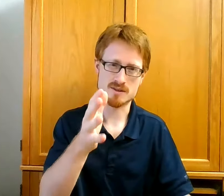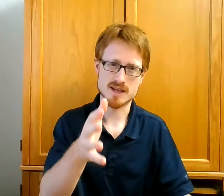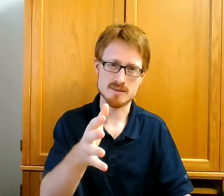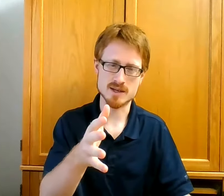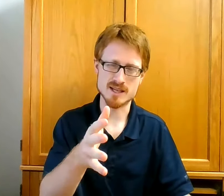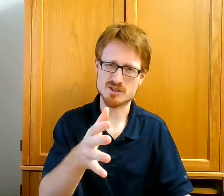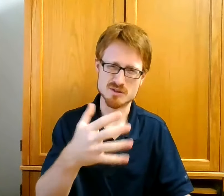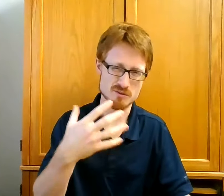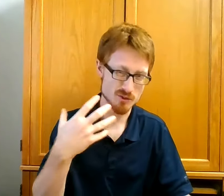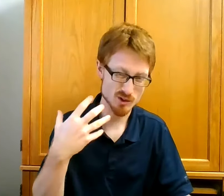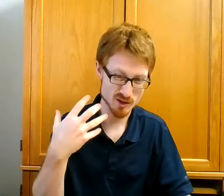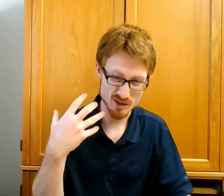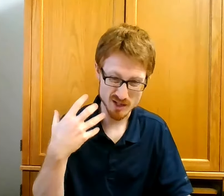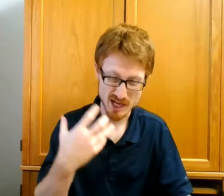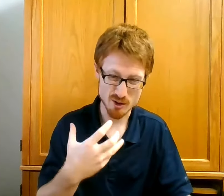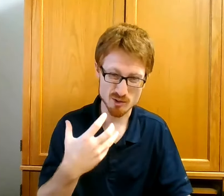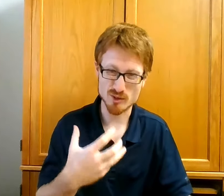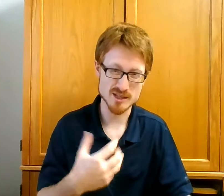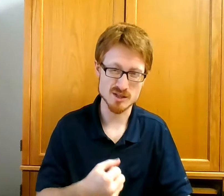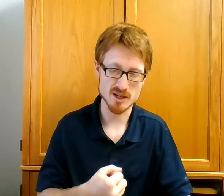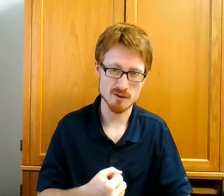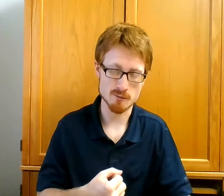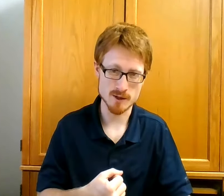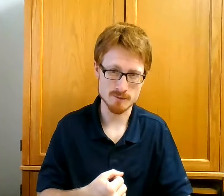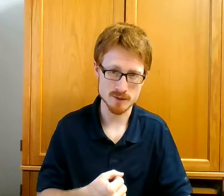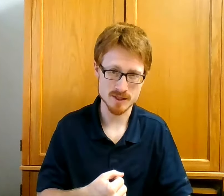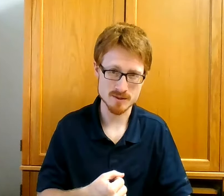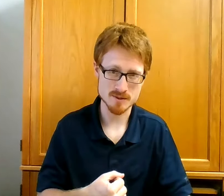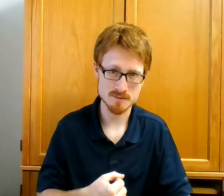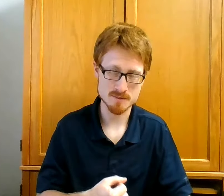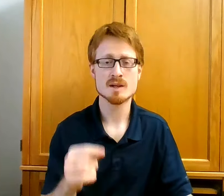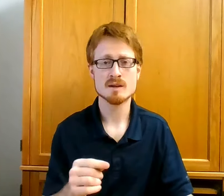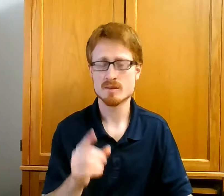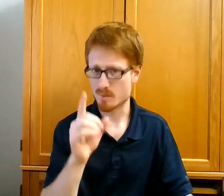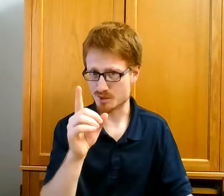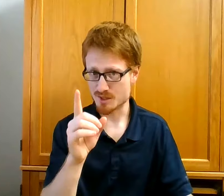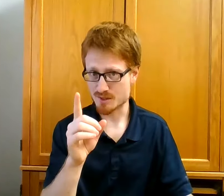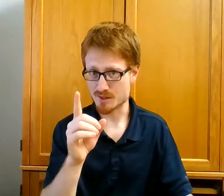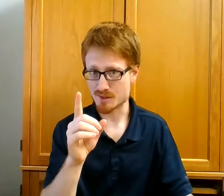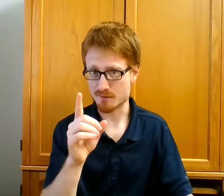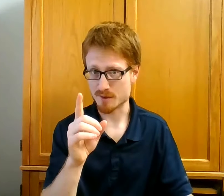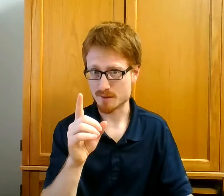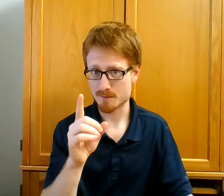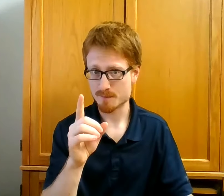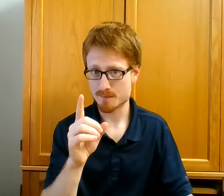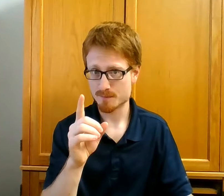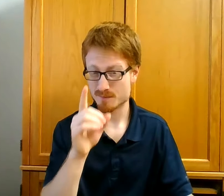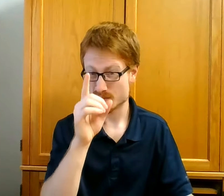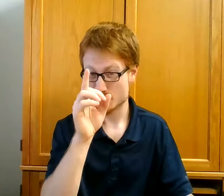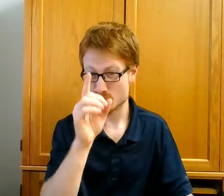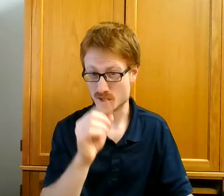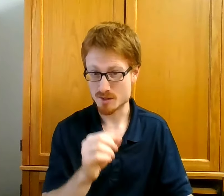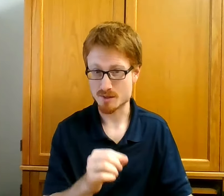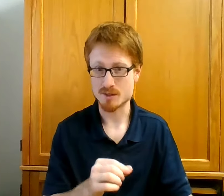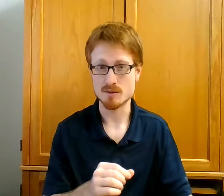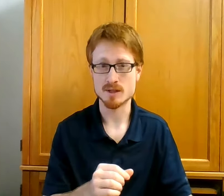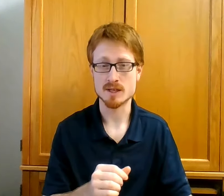damnation for our wretched unfaithfulness. But Jesus is different. Jesus is unique.